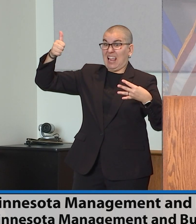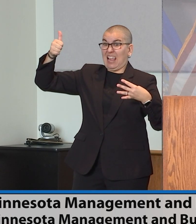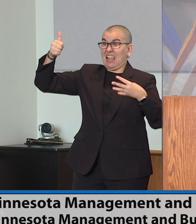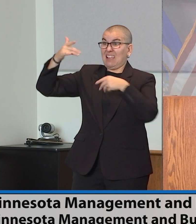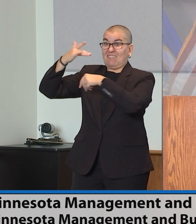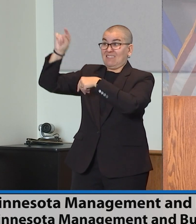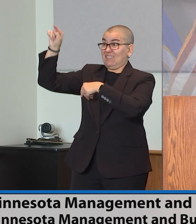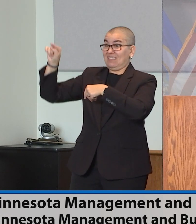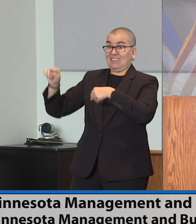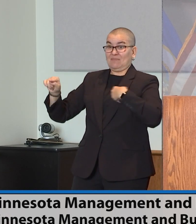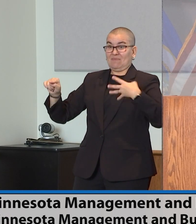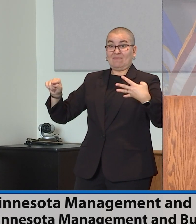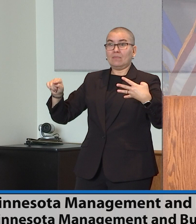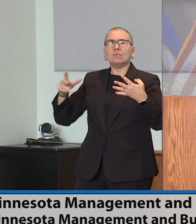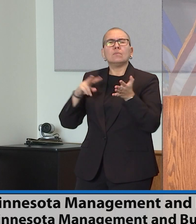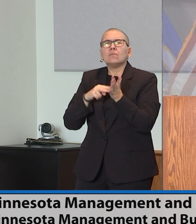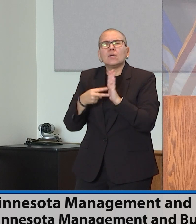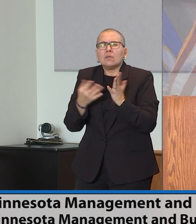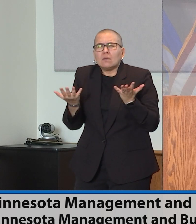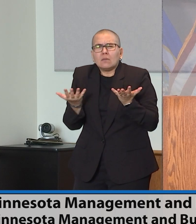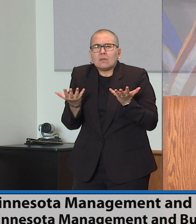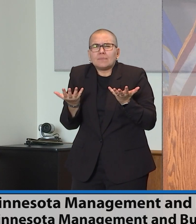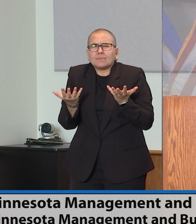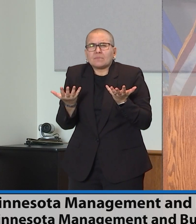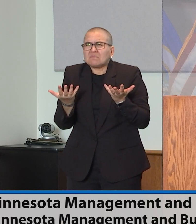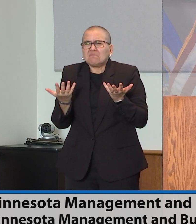Minnesota's labor market compared to other parts of the country.